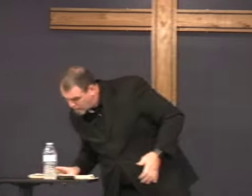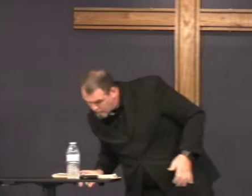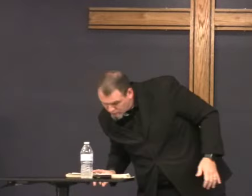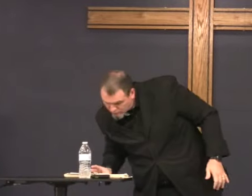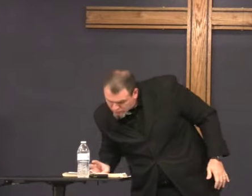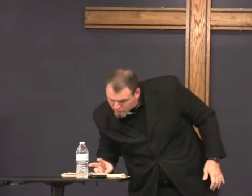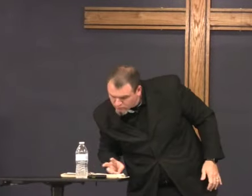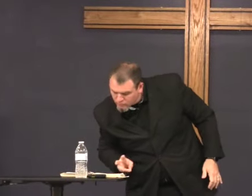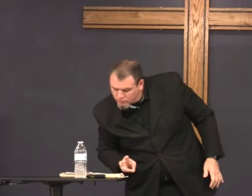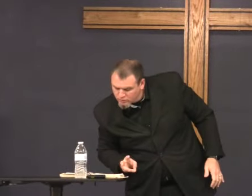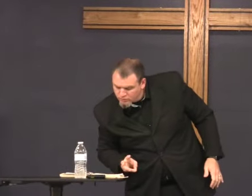He The first.